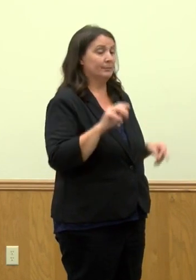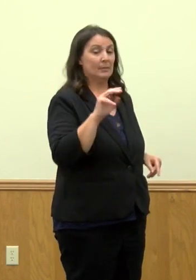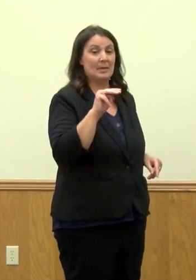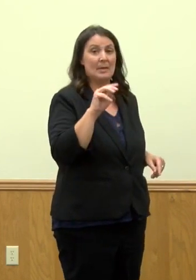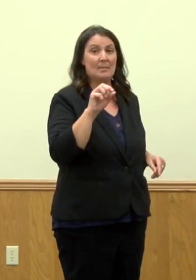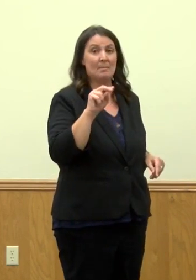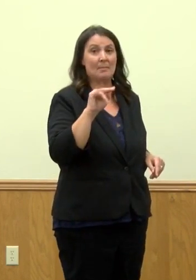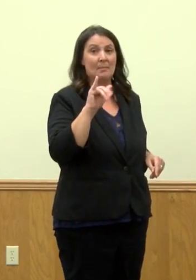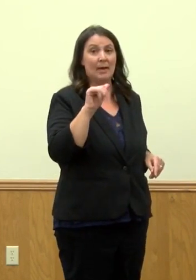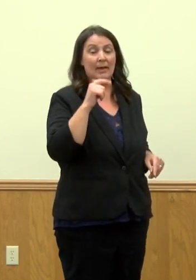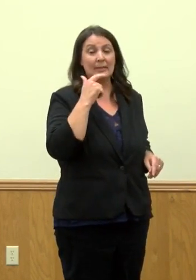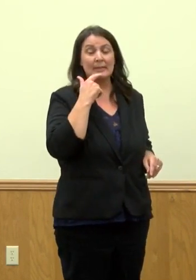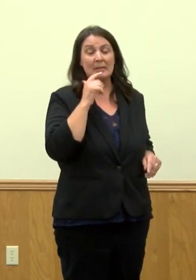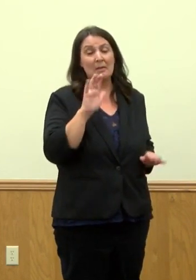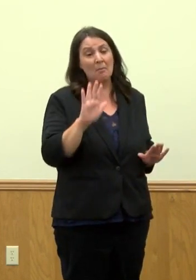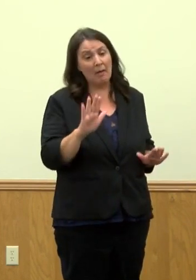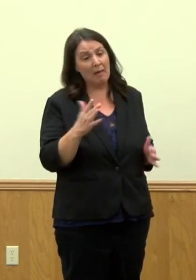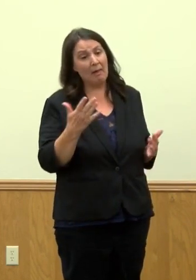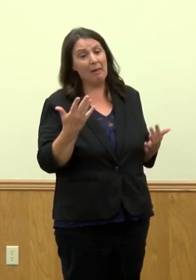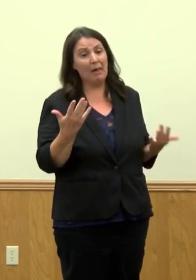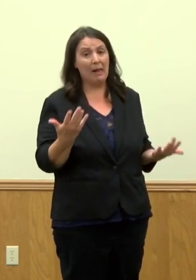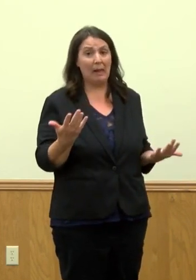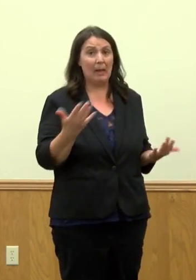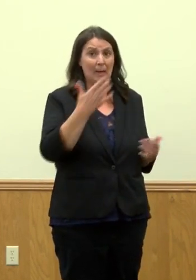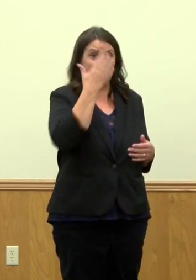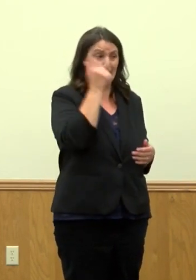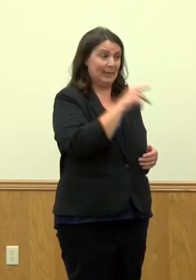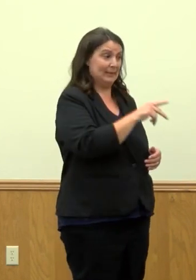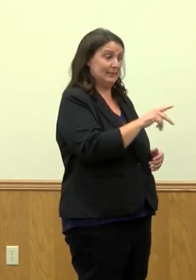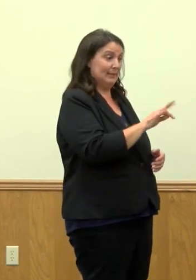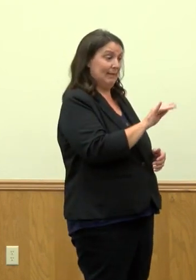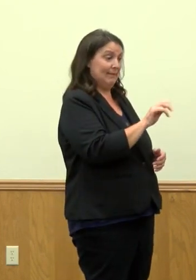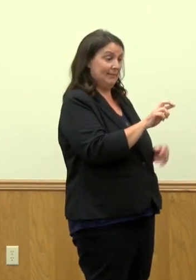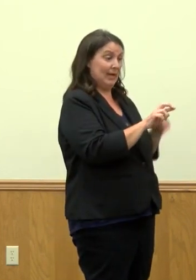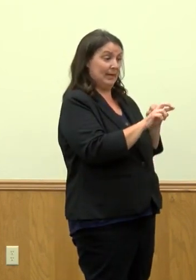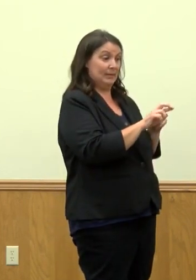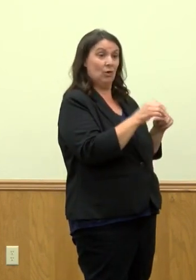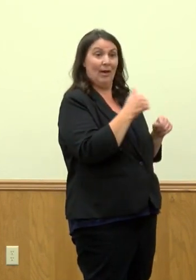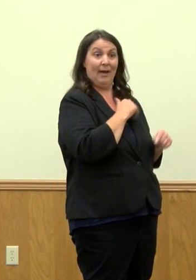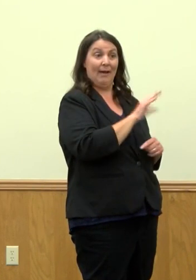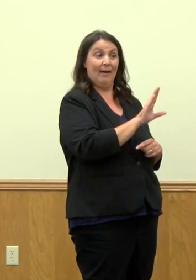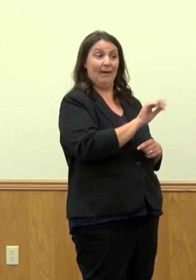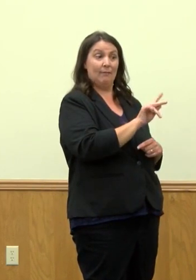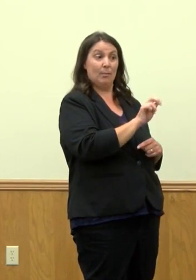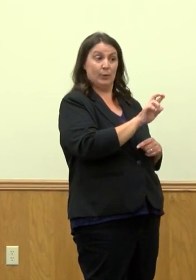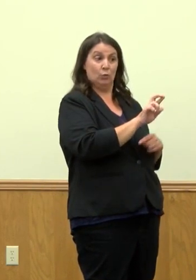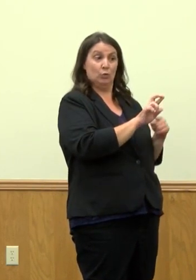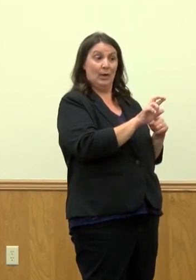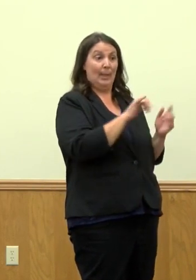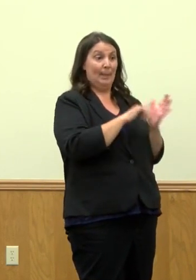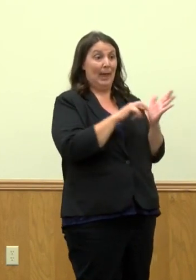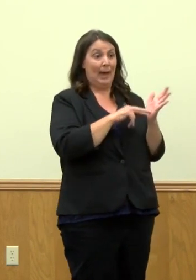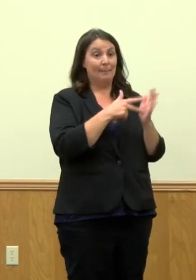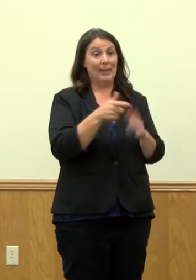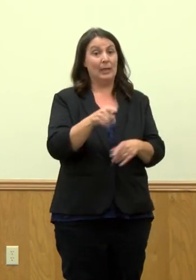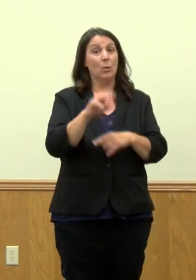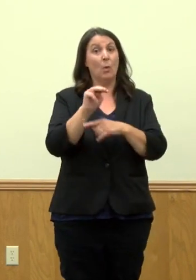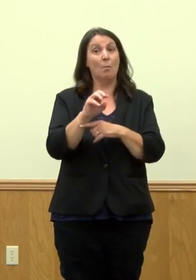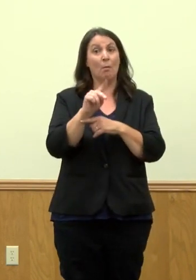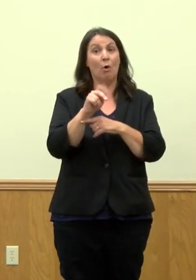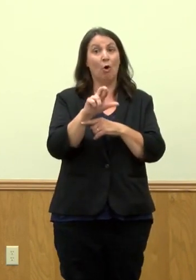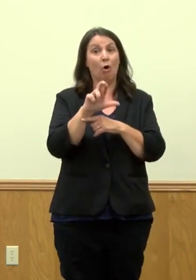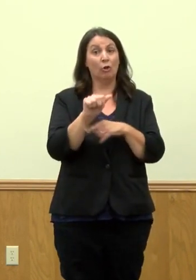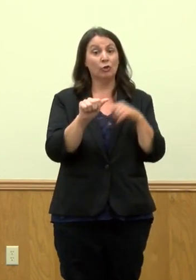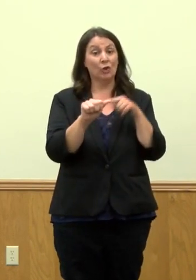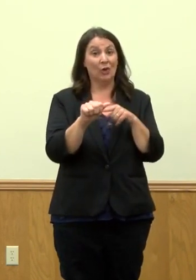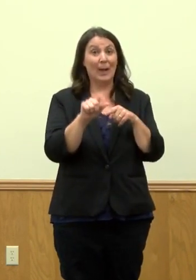you know, just because Pfizer came out with a booster does not mean necessarily that Moderna is going to be needing